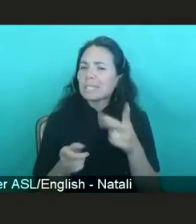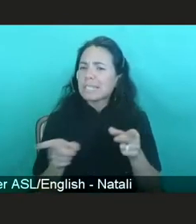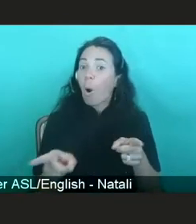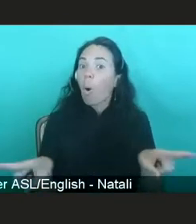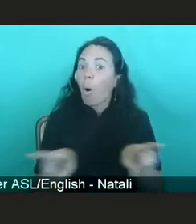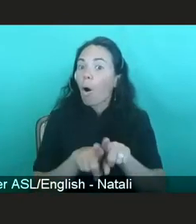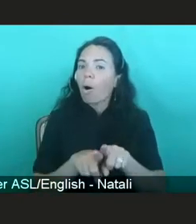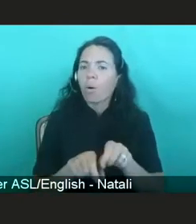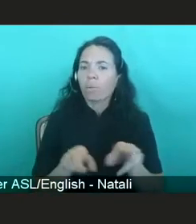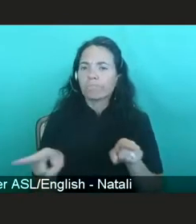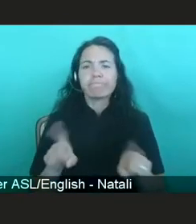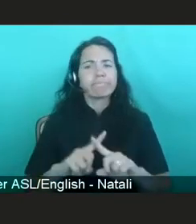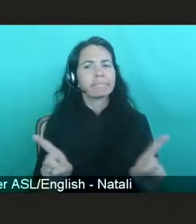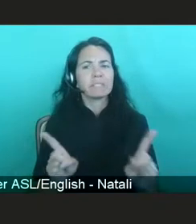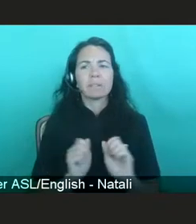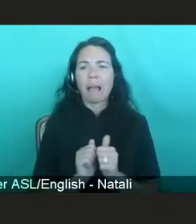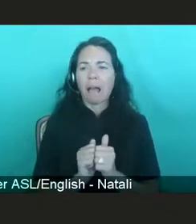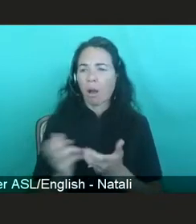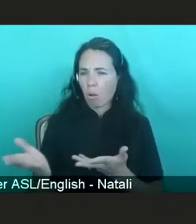between the two pandemics.